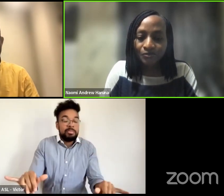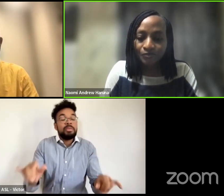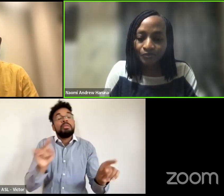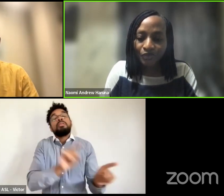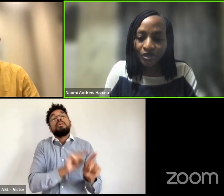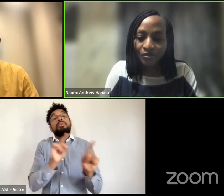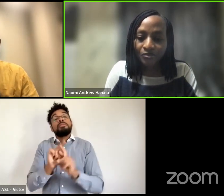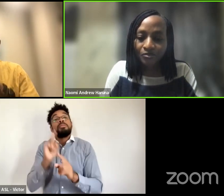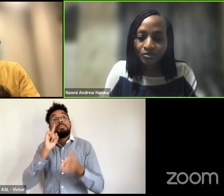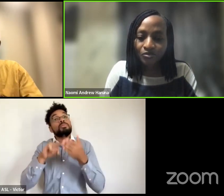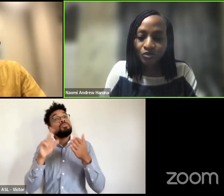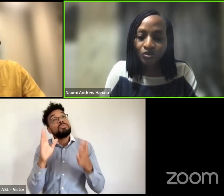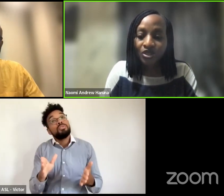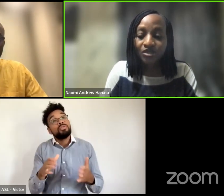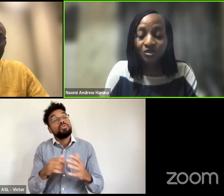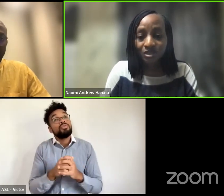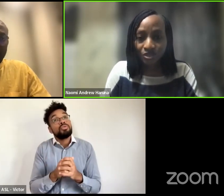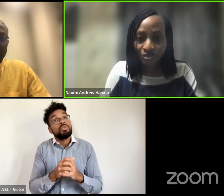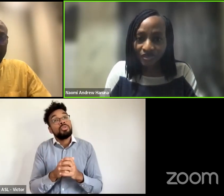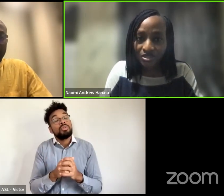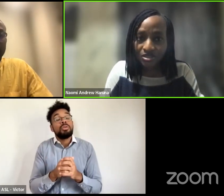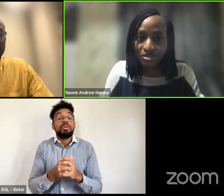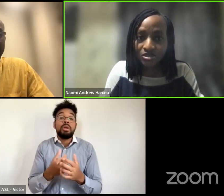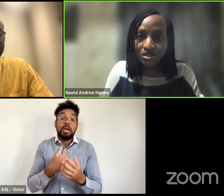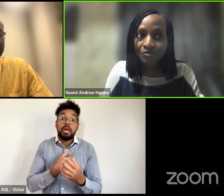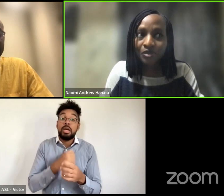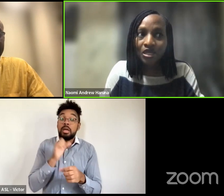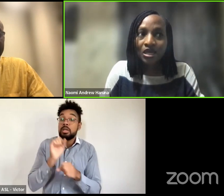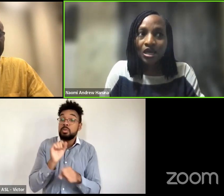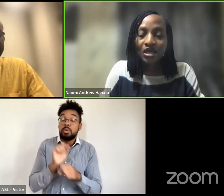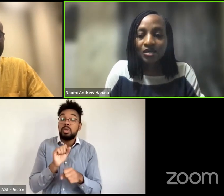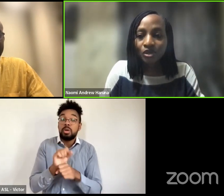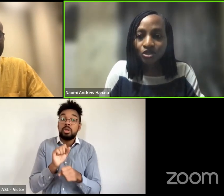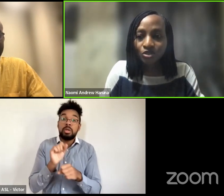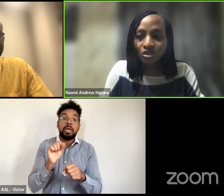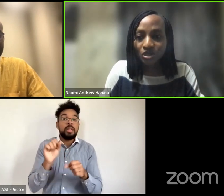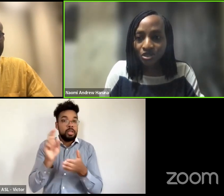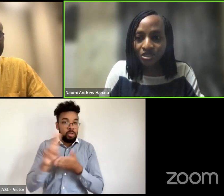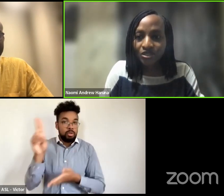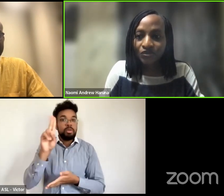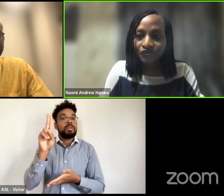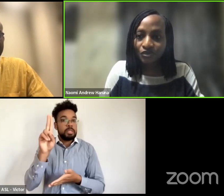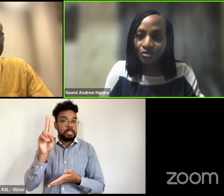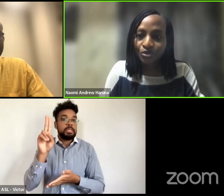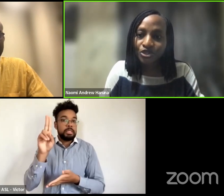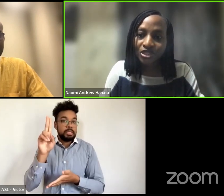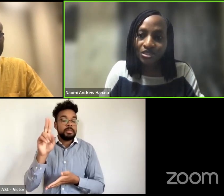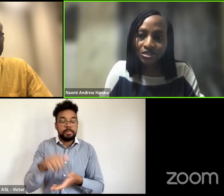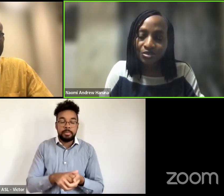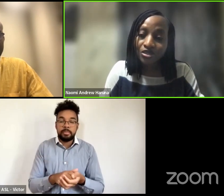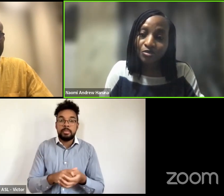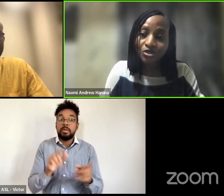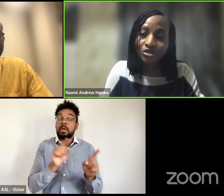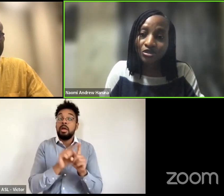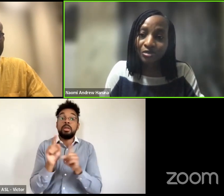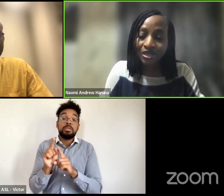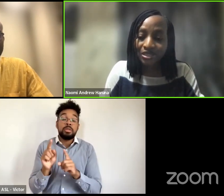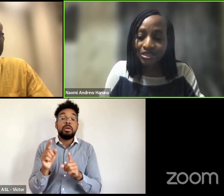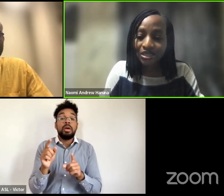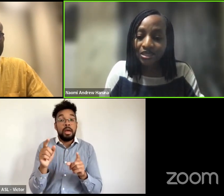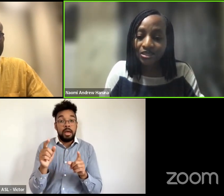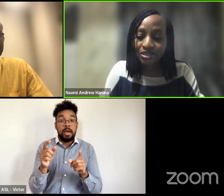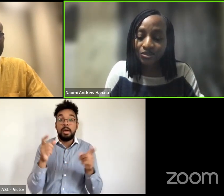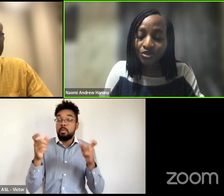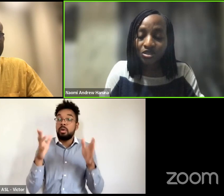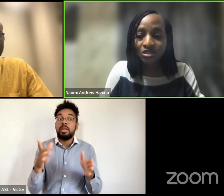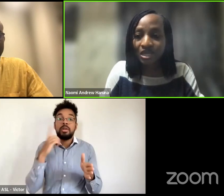i am um working within the university system and i'm also the coordinator for a project that is being sponsored by